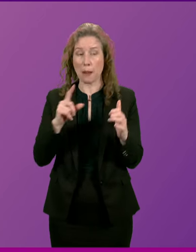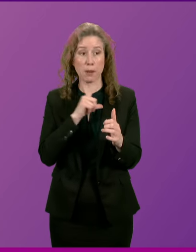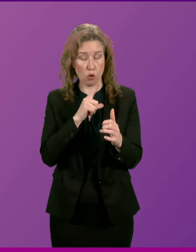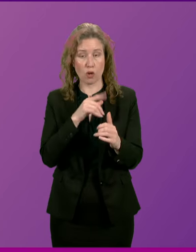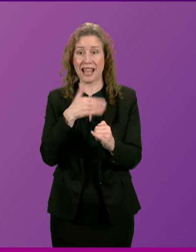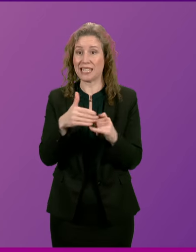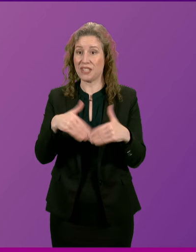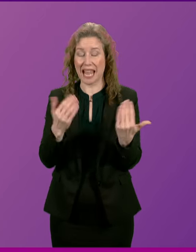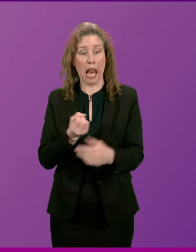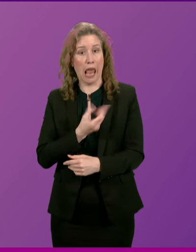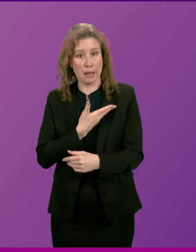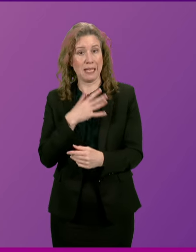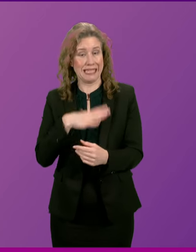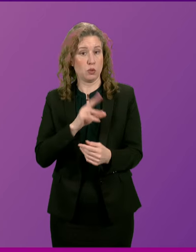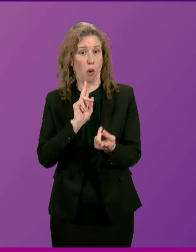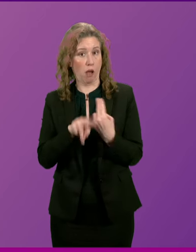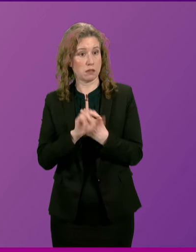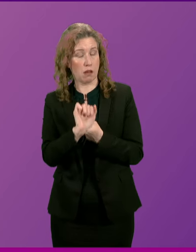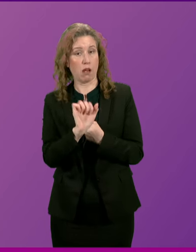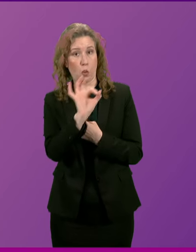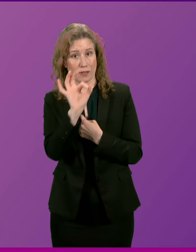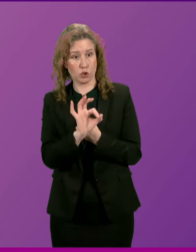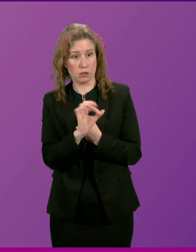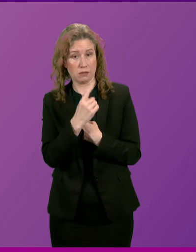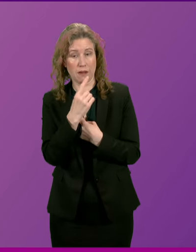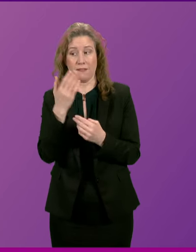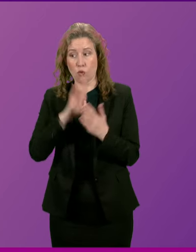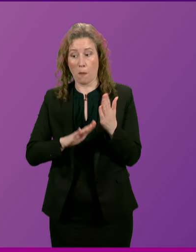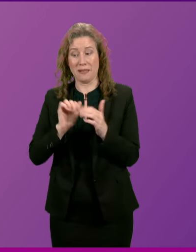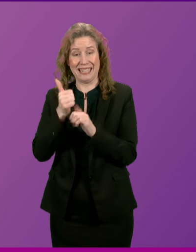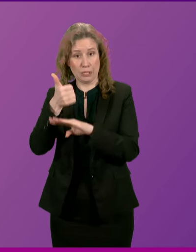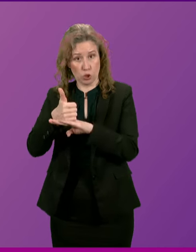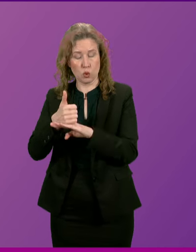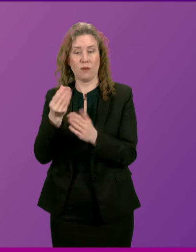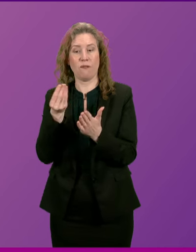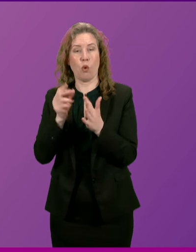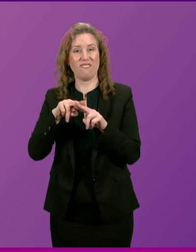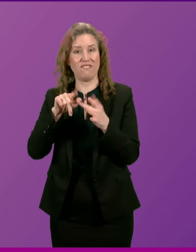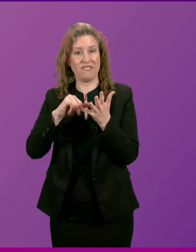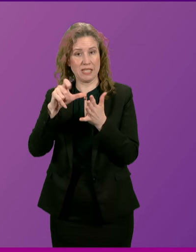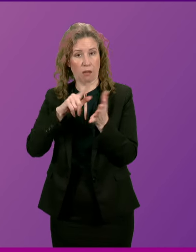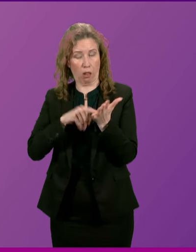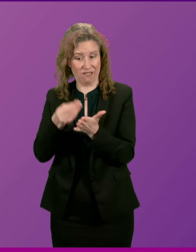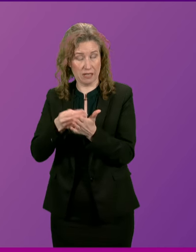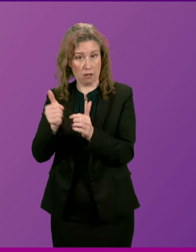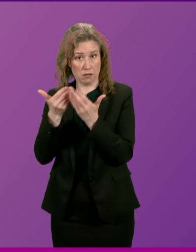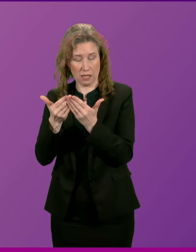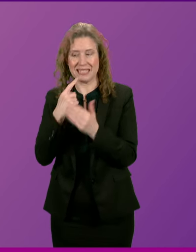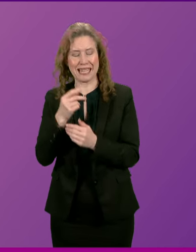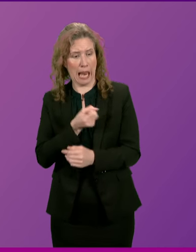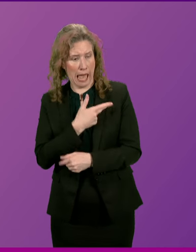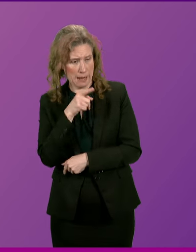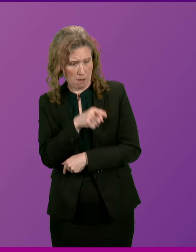the day, Labour have to answer a question from the Institute for Fiscal Studies. They have said that Labour are effectively